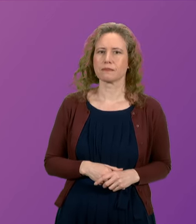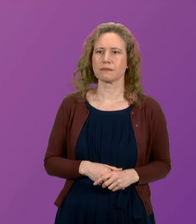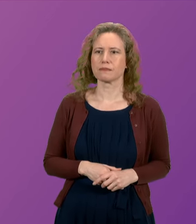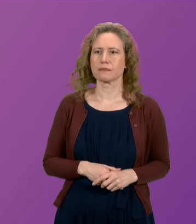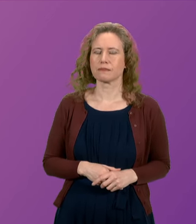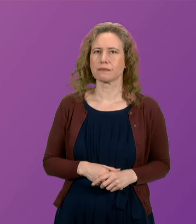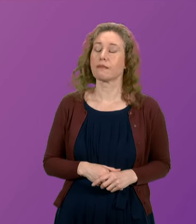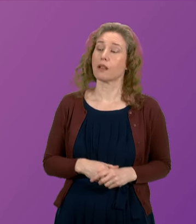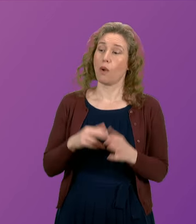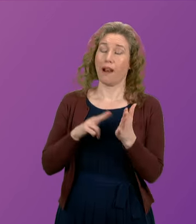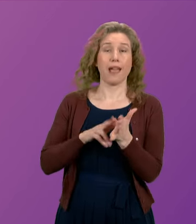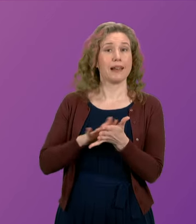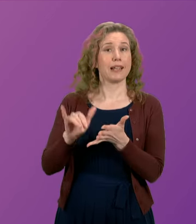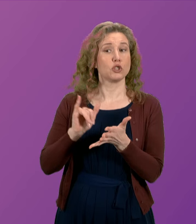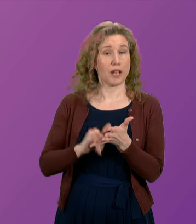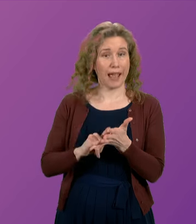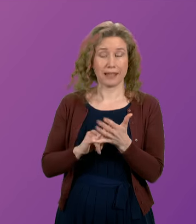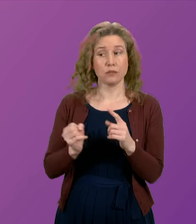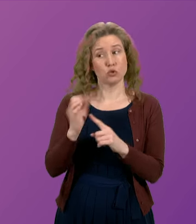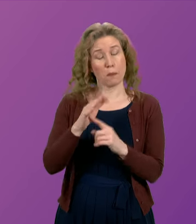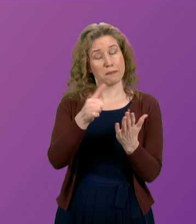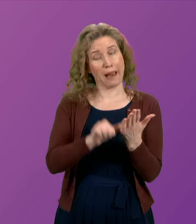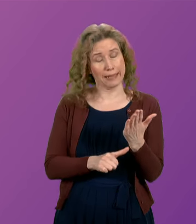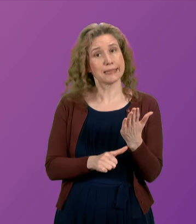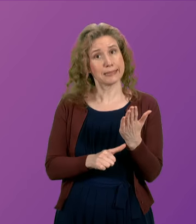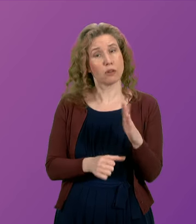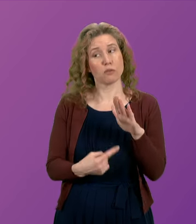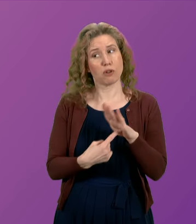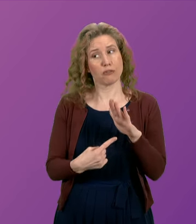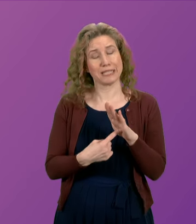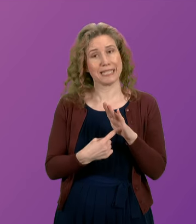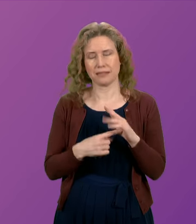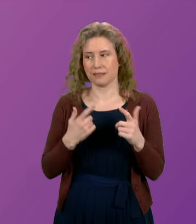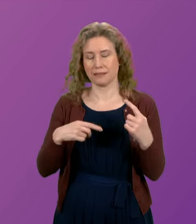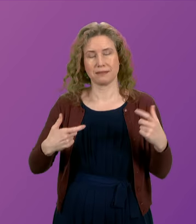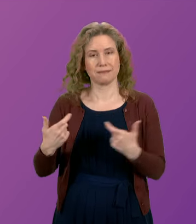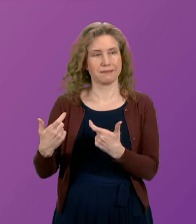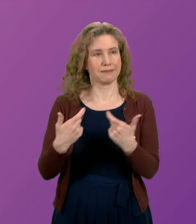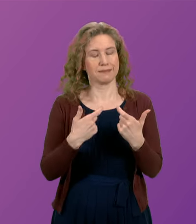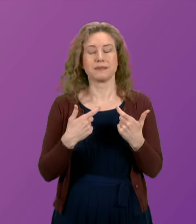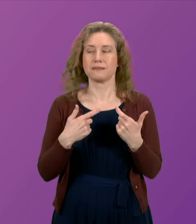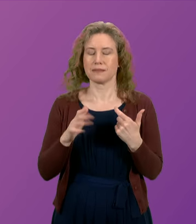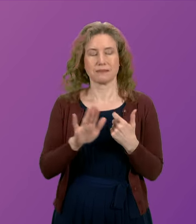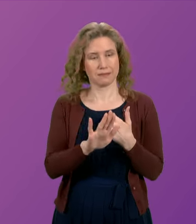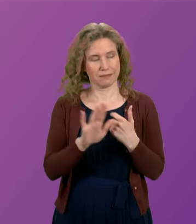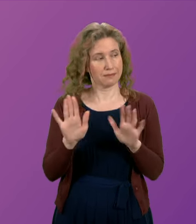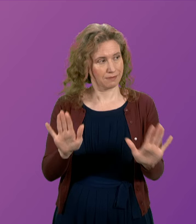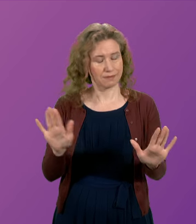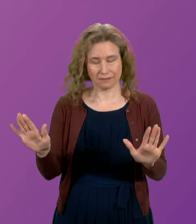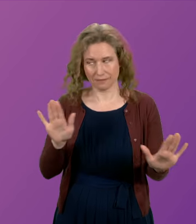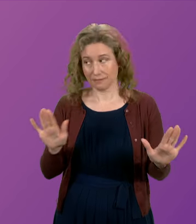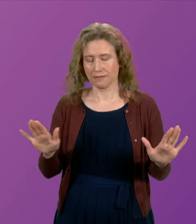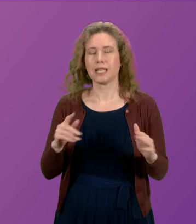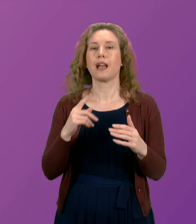Well, the NHS is at the top of my list of priorities, and it's why... Let's hear the First Minister.